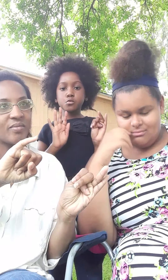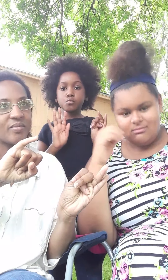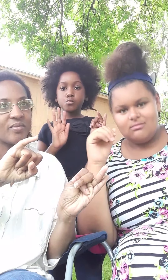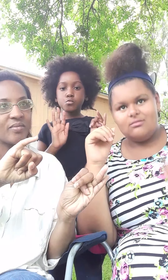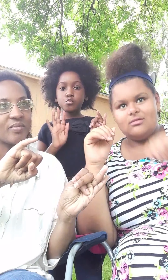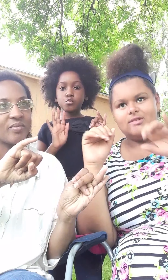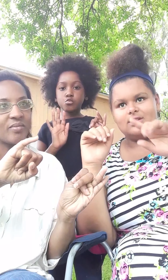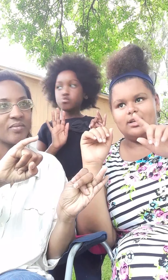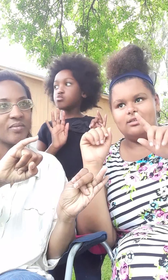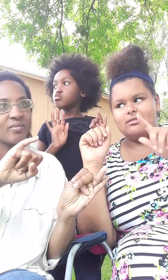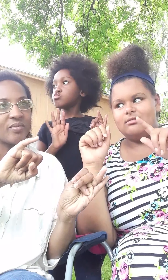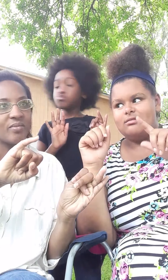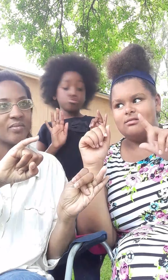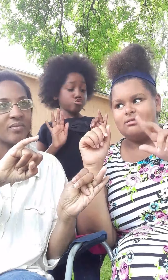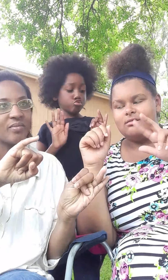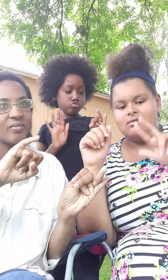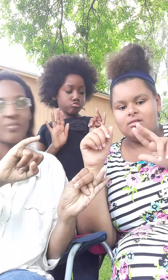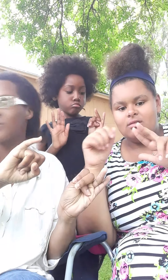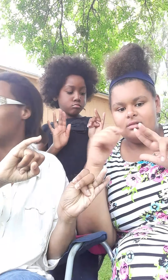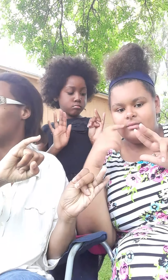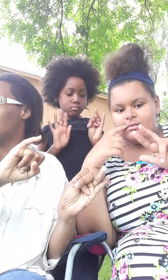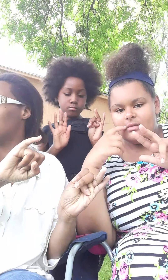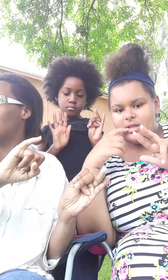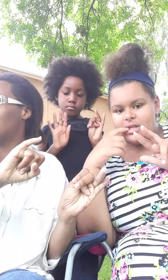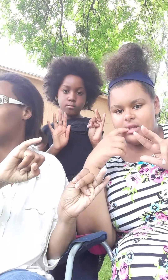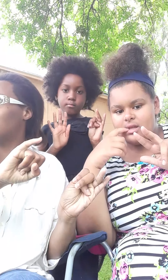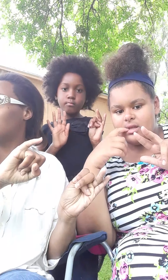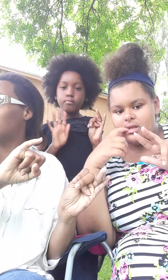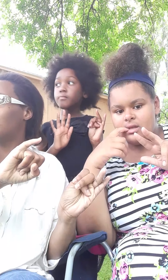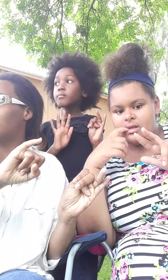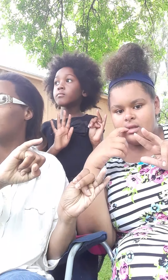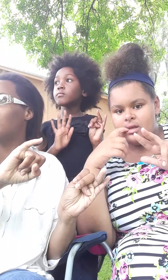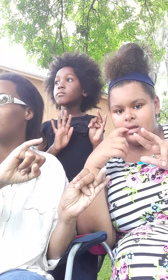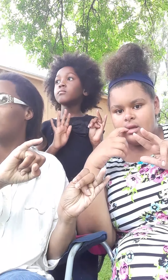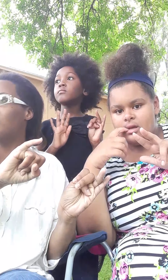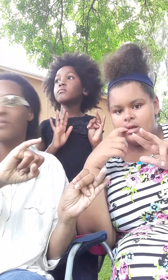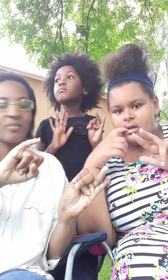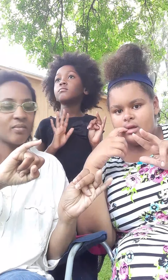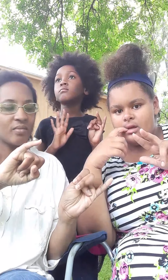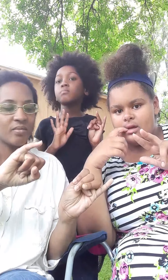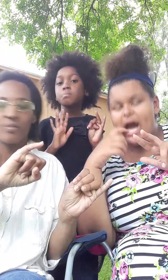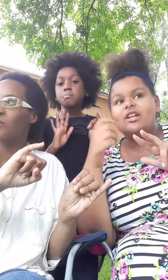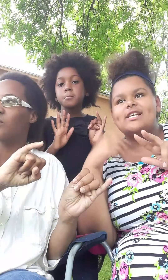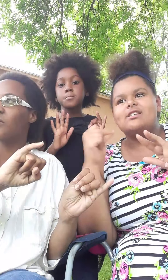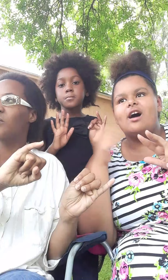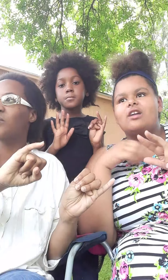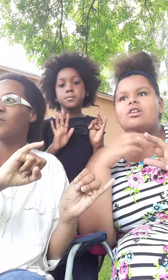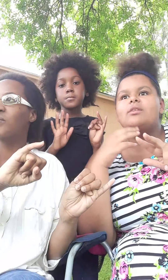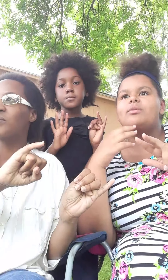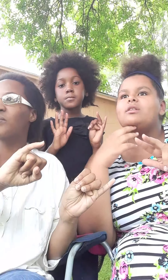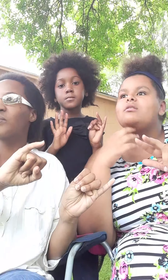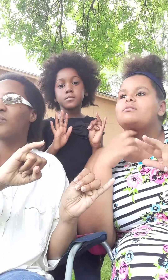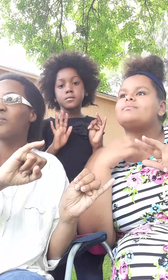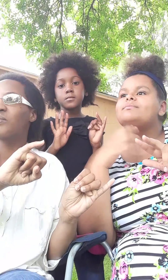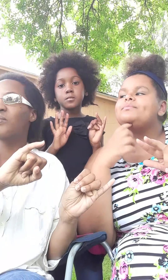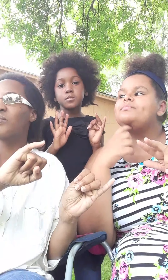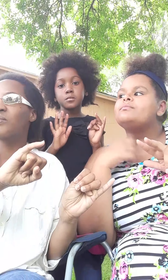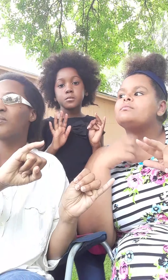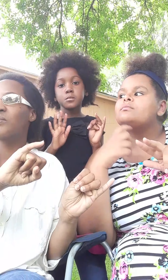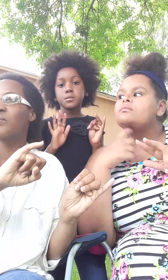right by your side Till 2005 Okay Nigga 0 to 100 I know that song I don't know that song Real quick Like time my niggas